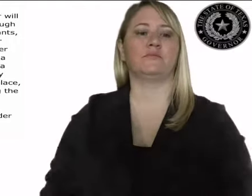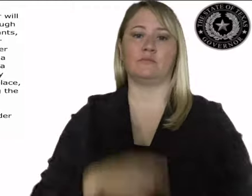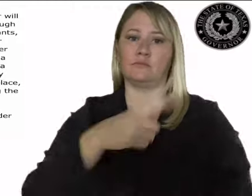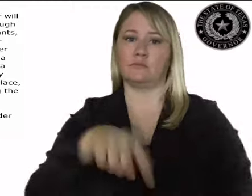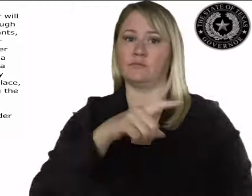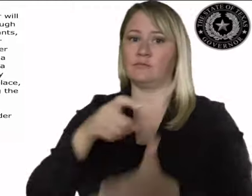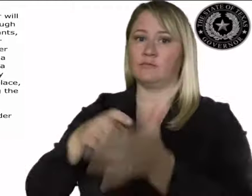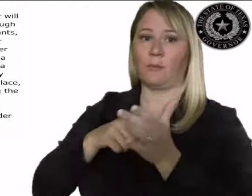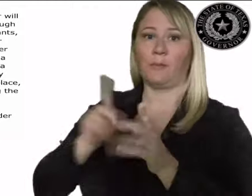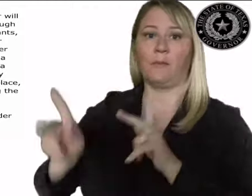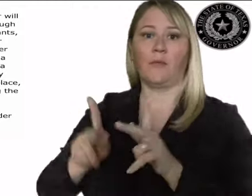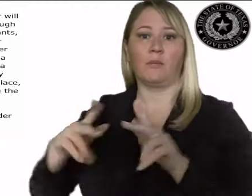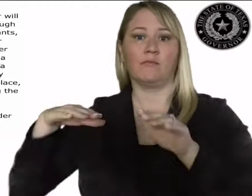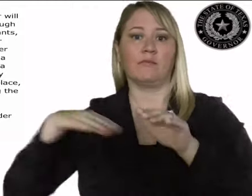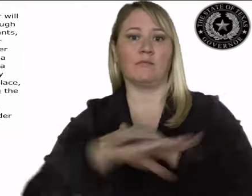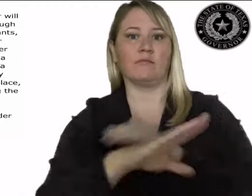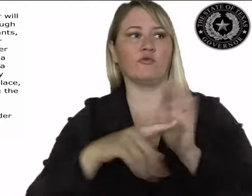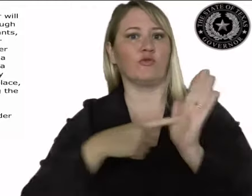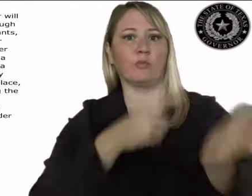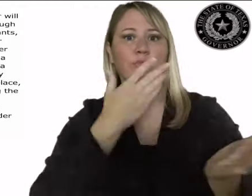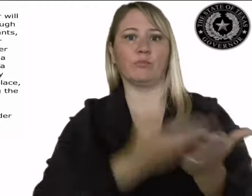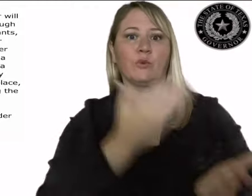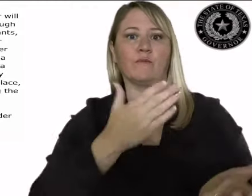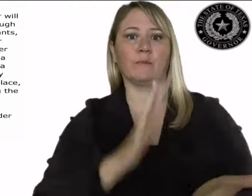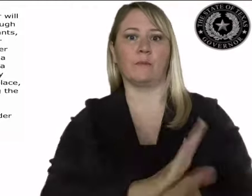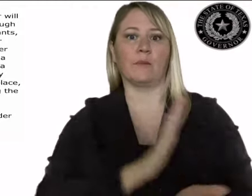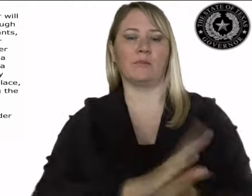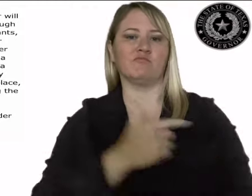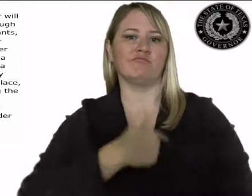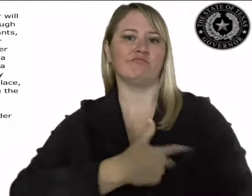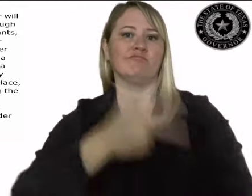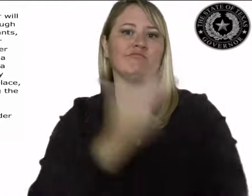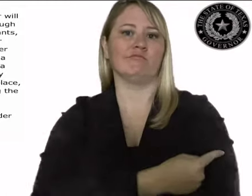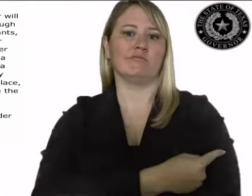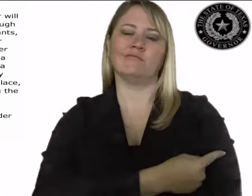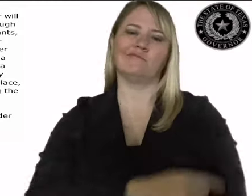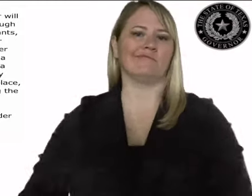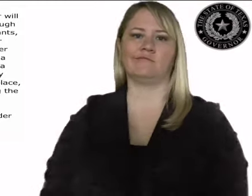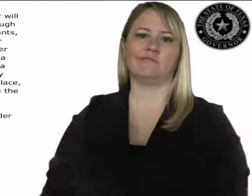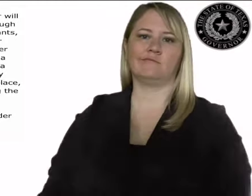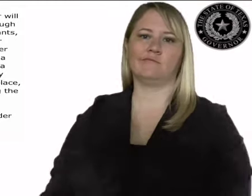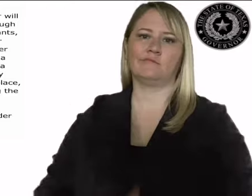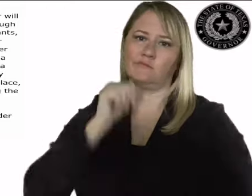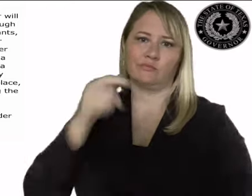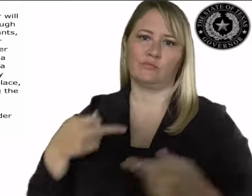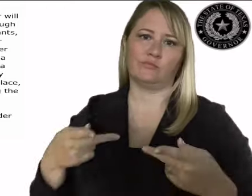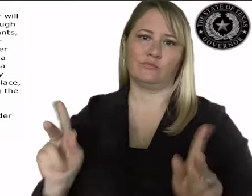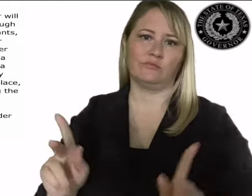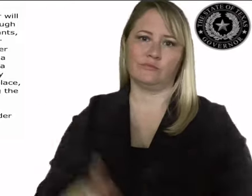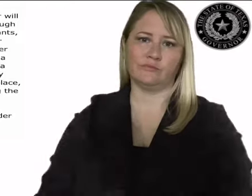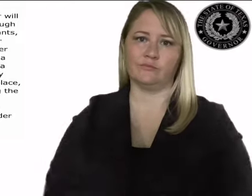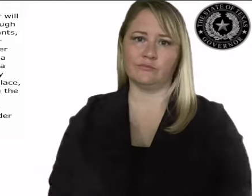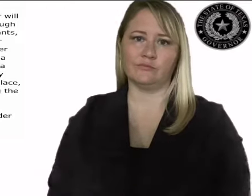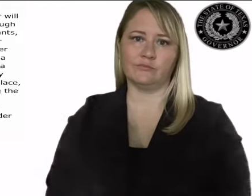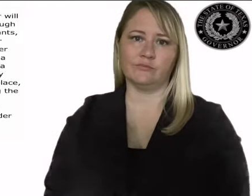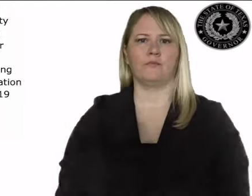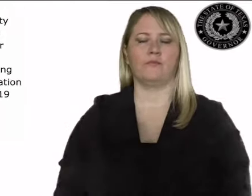documentation regarding the consumer's vaccination status for any COVID-19 vaccine administered under an emergency